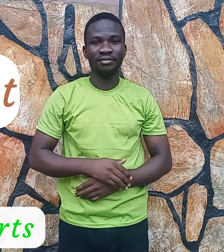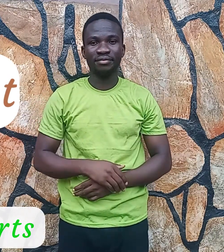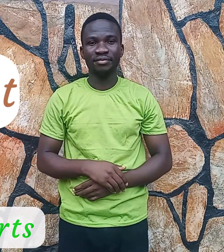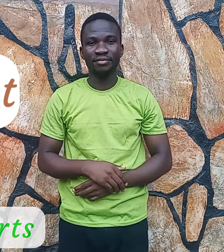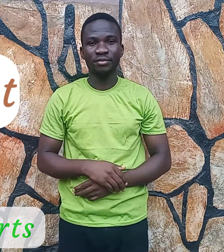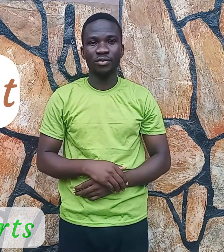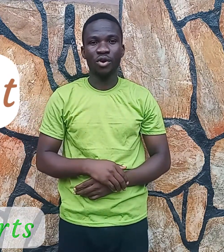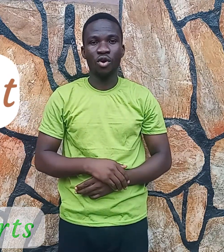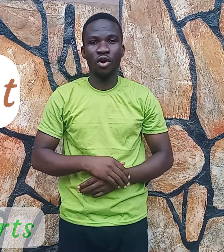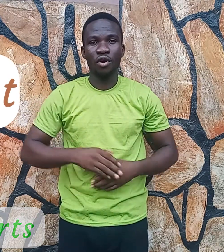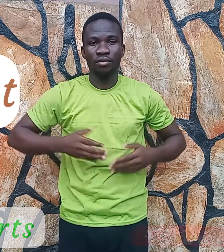O.